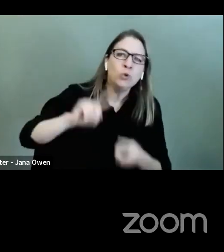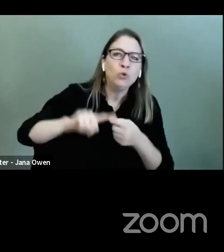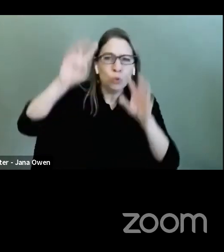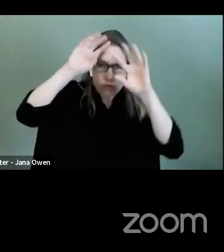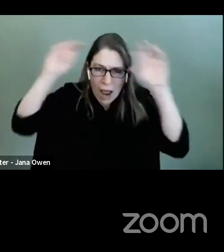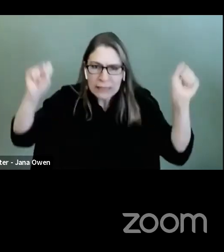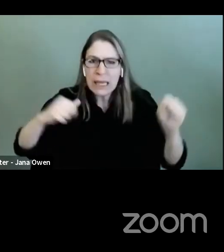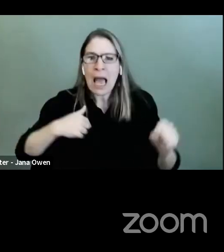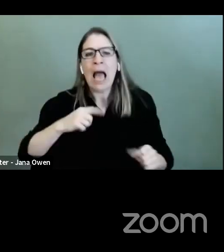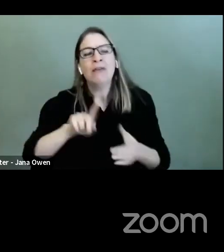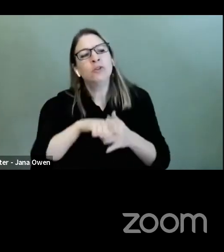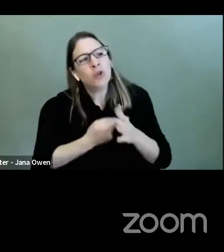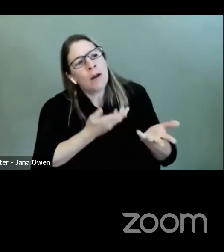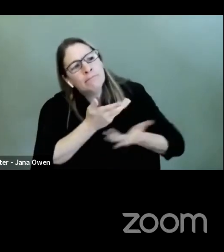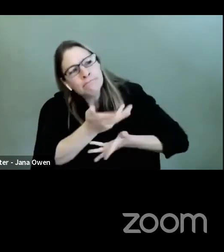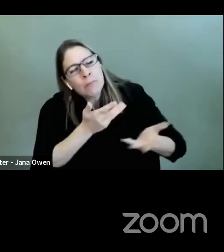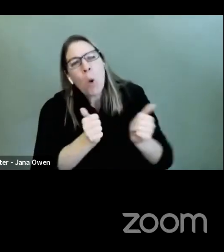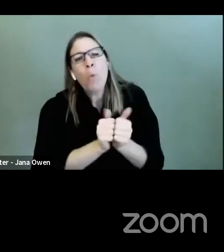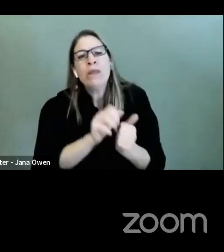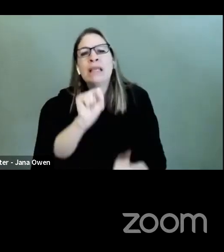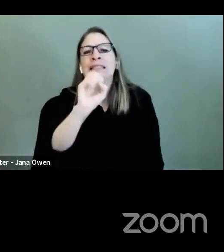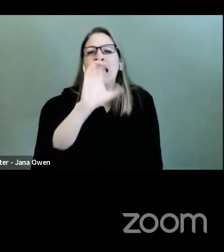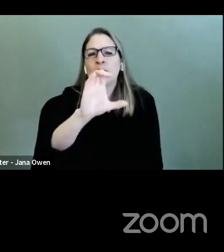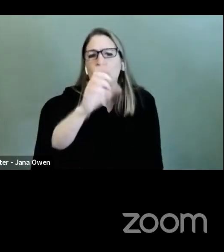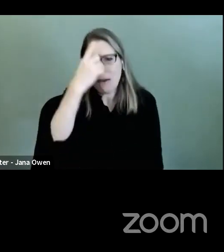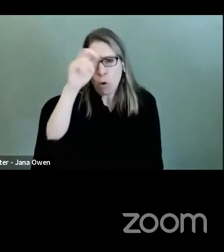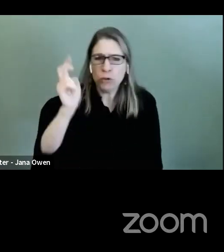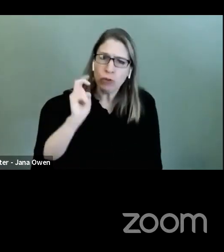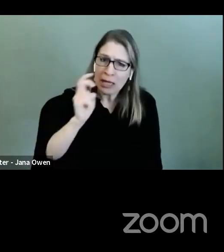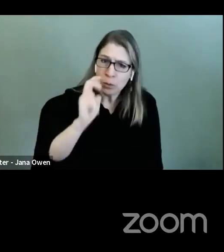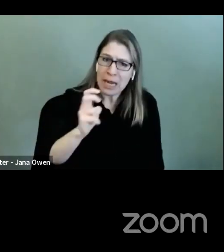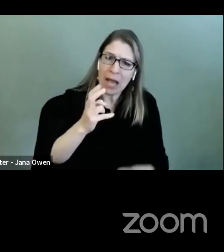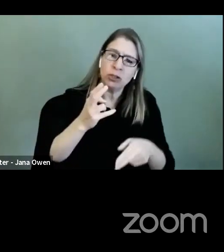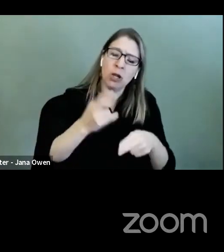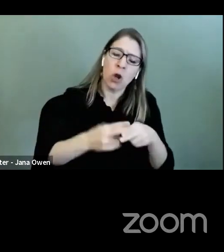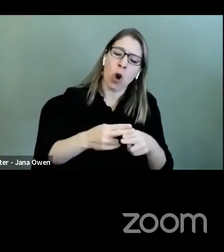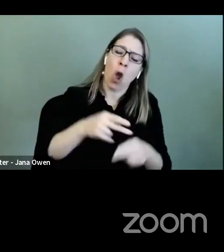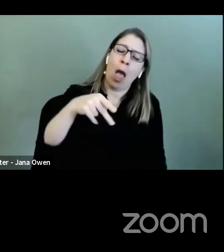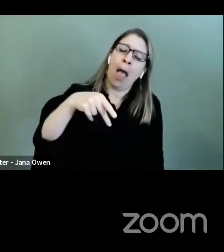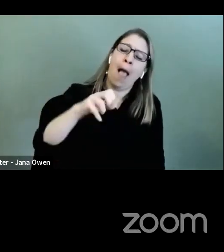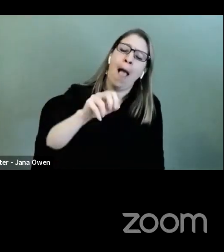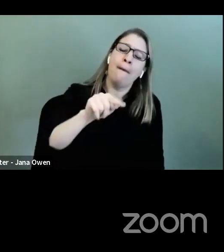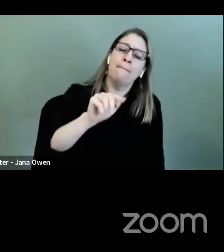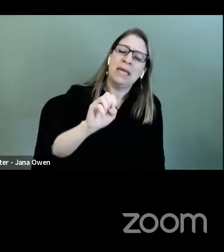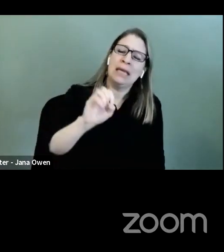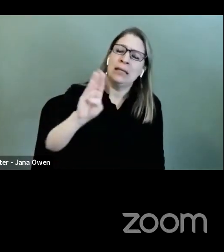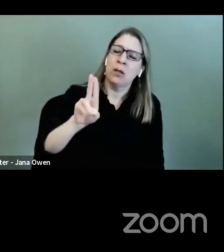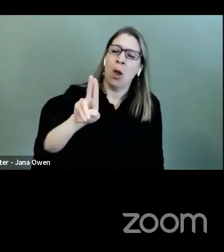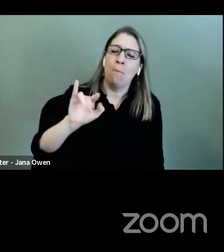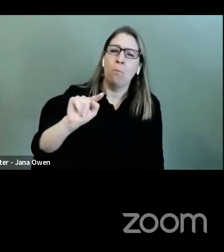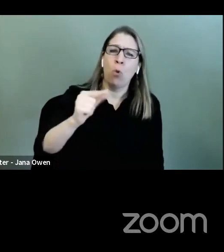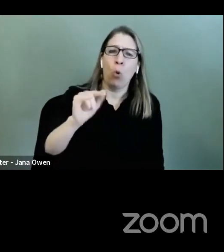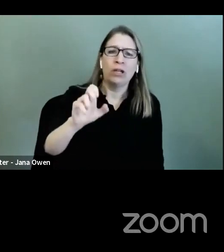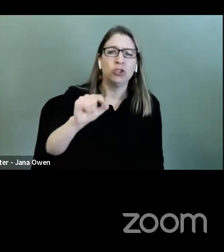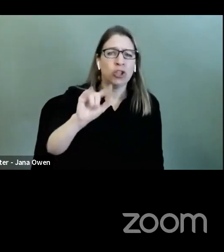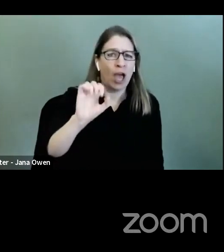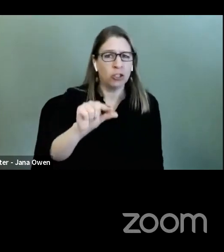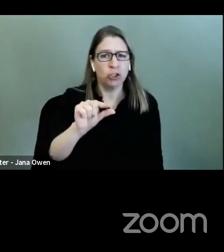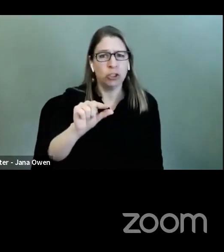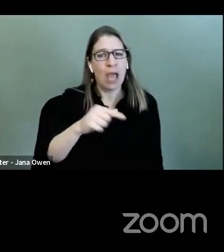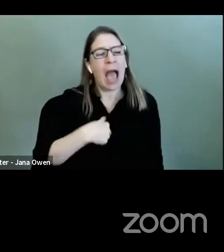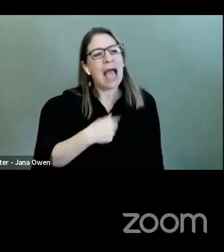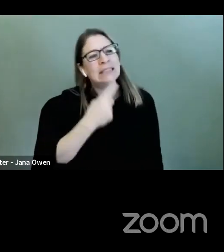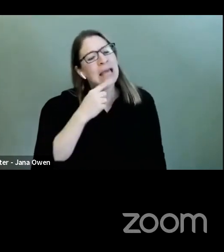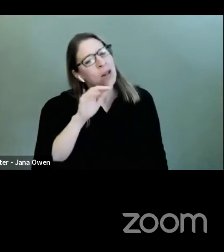Secretary Buttigieg as well in saying, okay, listen, we have the investments. We have some of these investments in public transit. That's